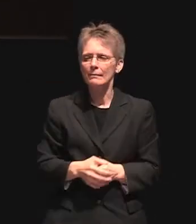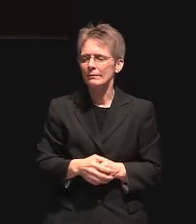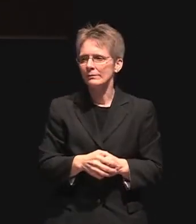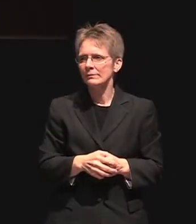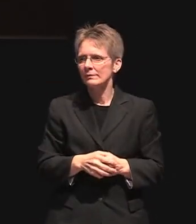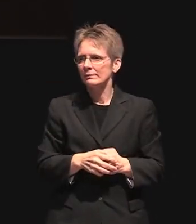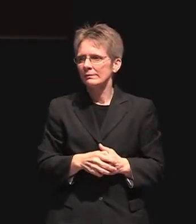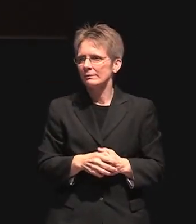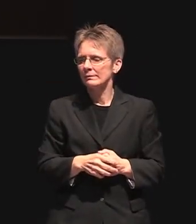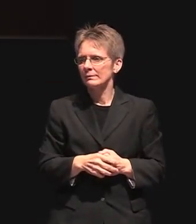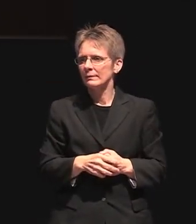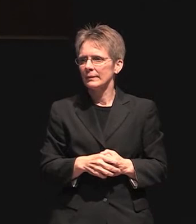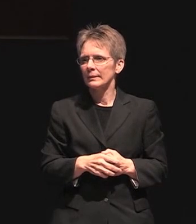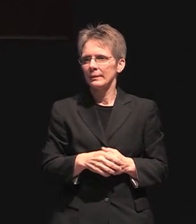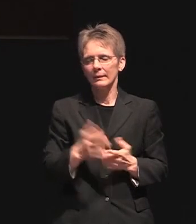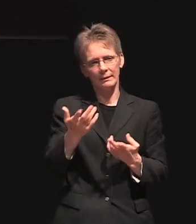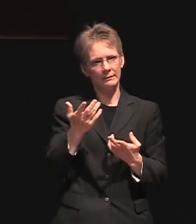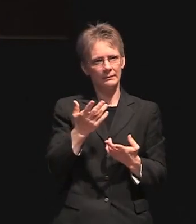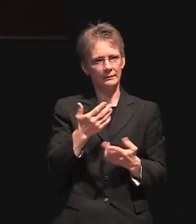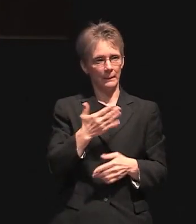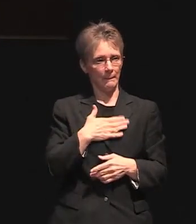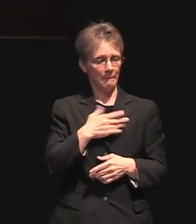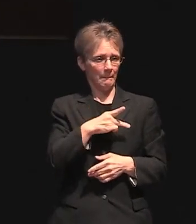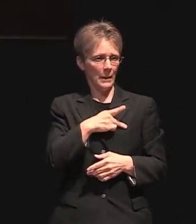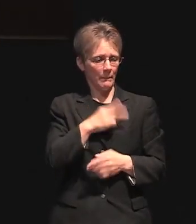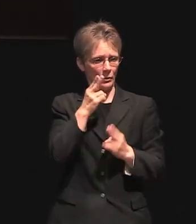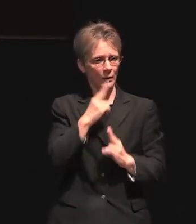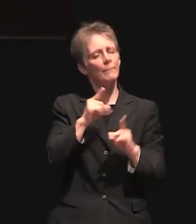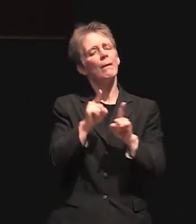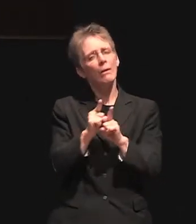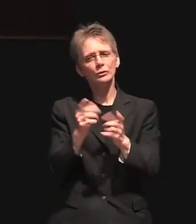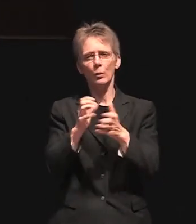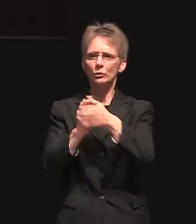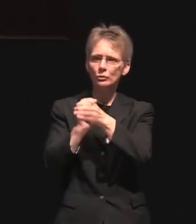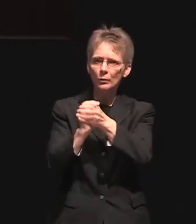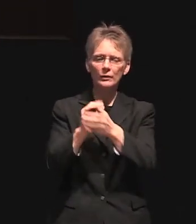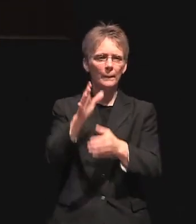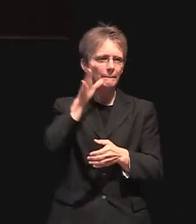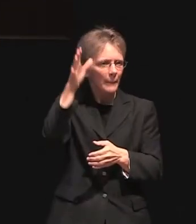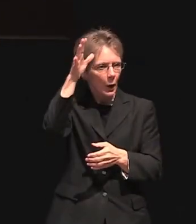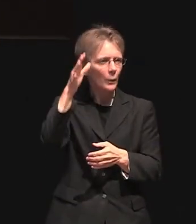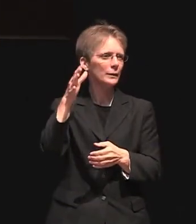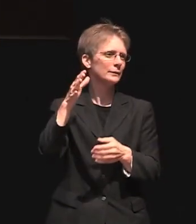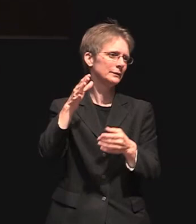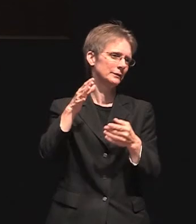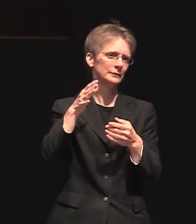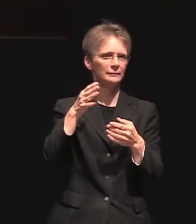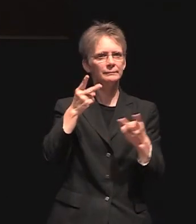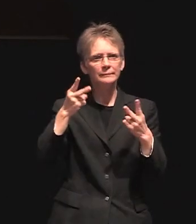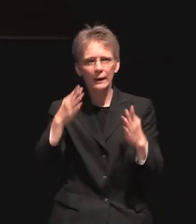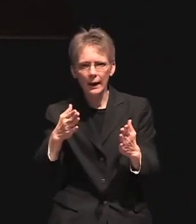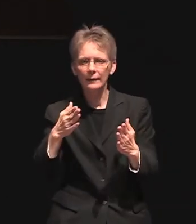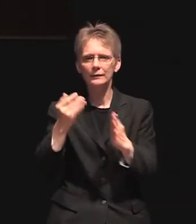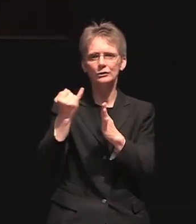honor for you personally but i also want to congratulate your parents guests the art teachers who are